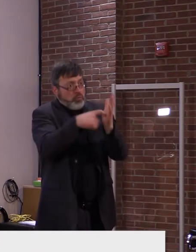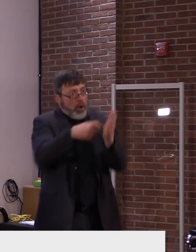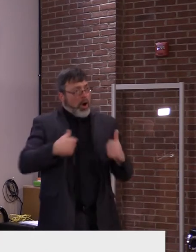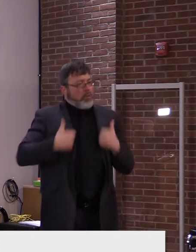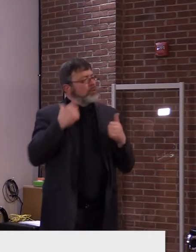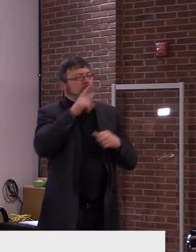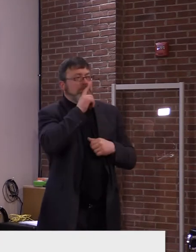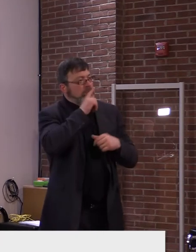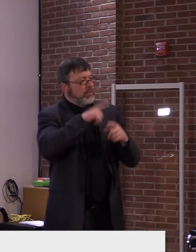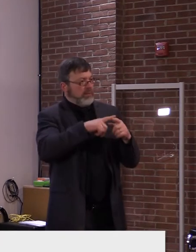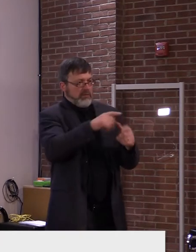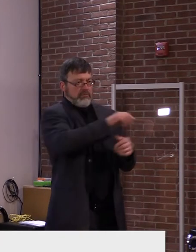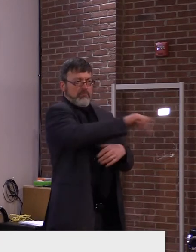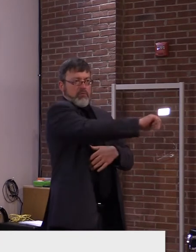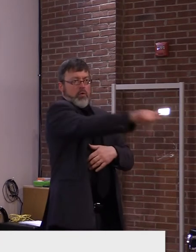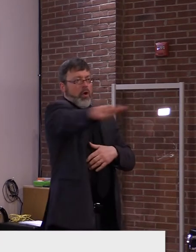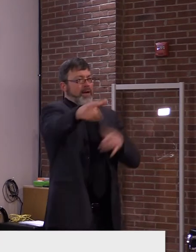choice.